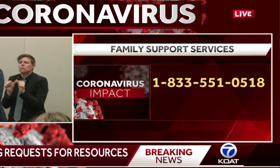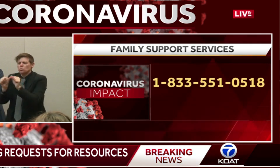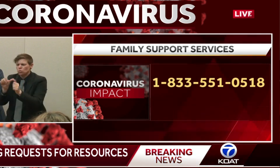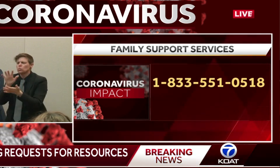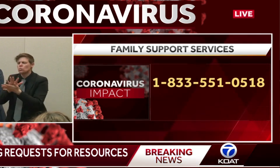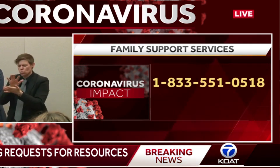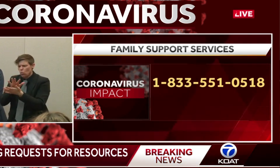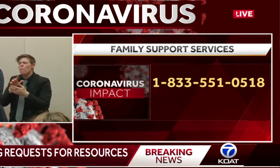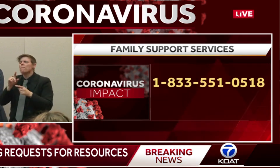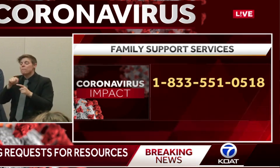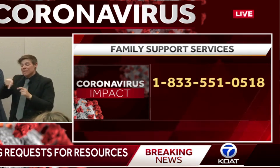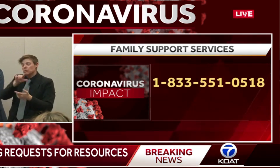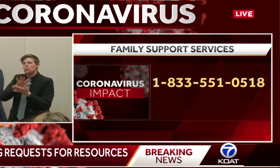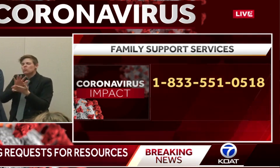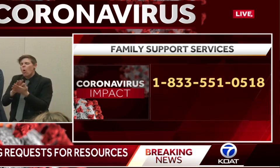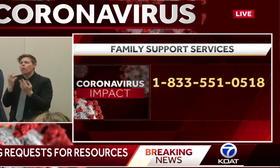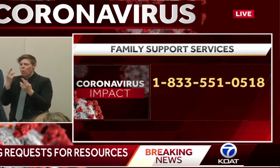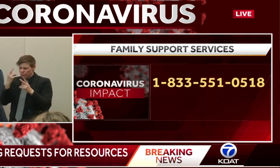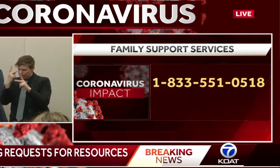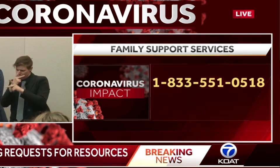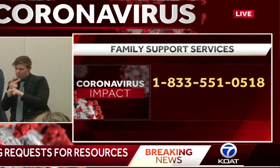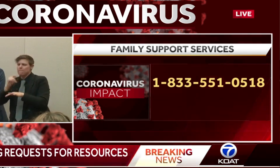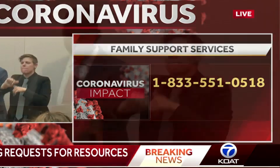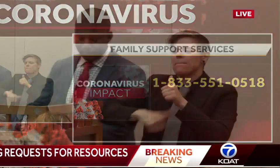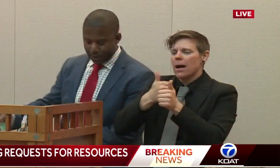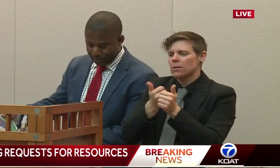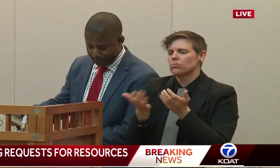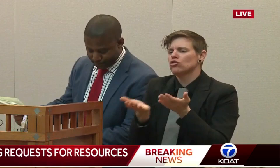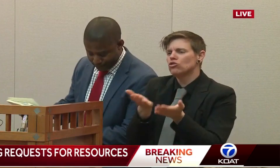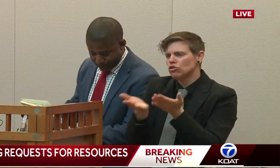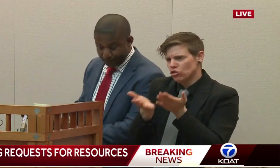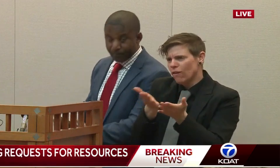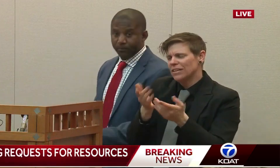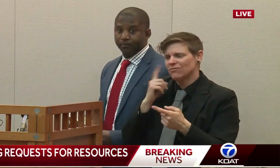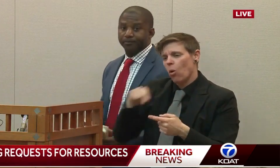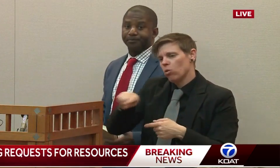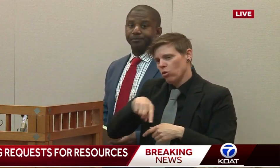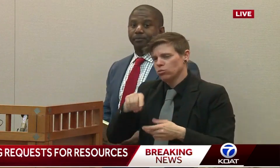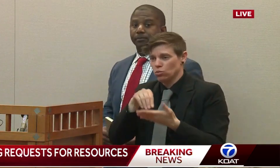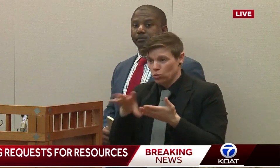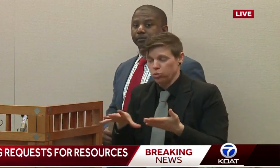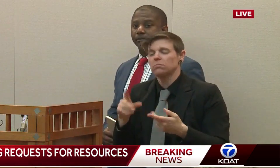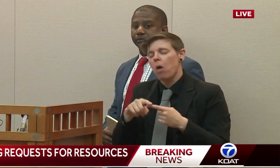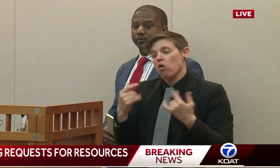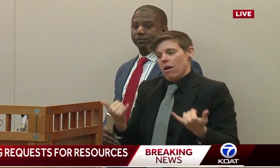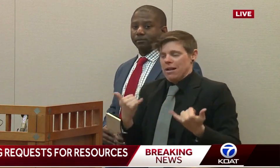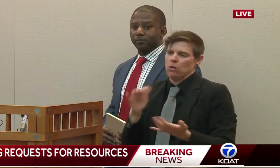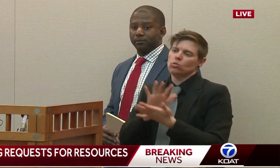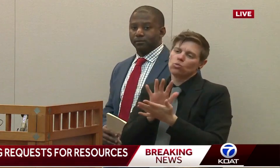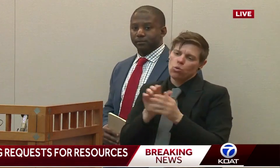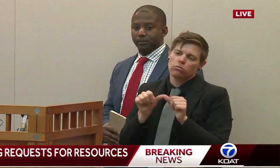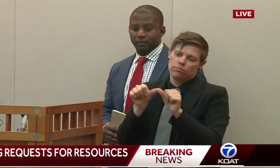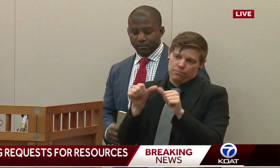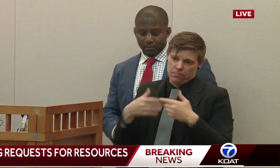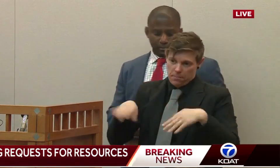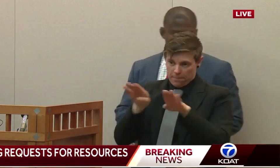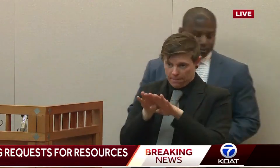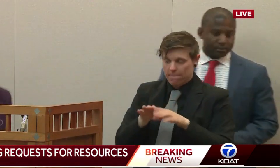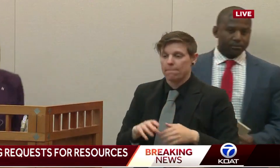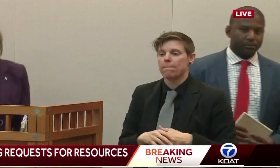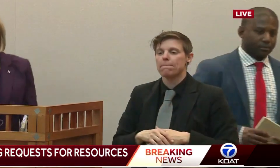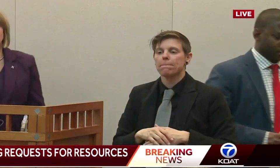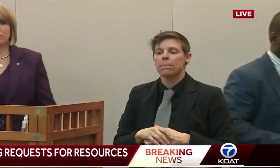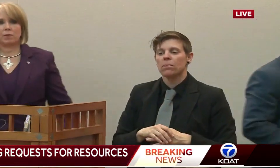families and students while we are going through this closure. And sort of going off that, Governor, you've mentioned a lot of